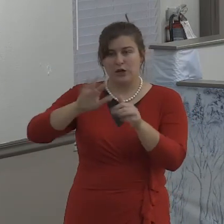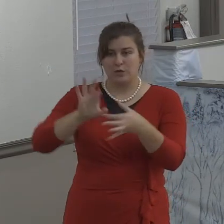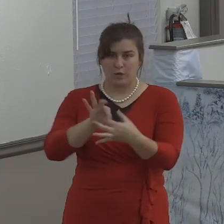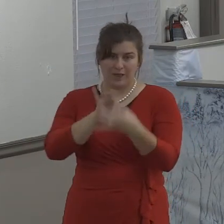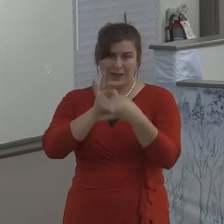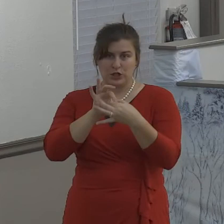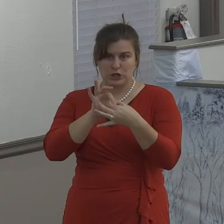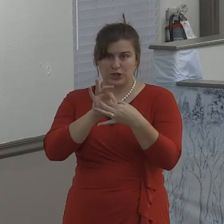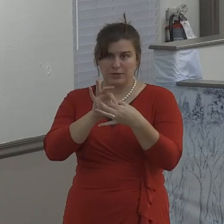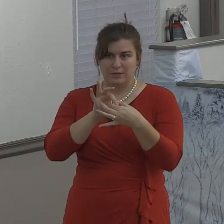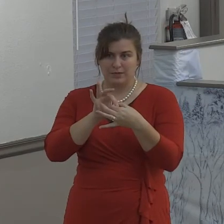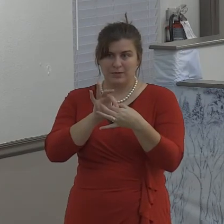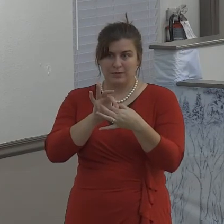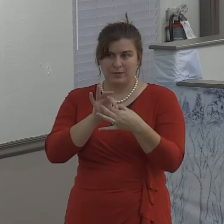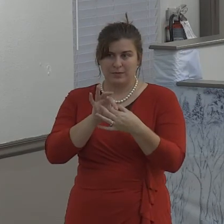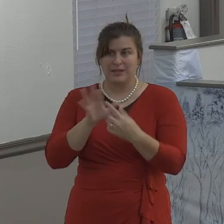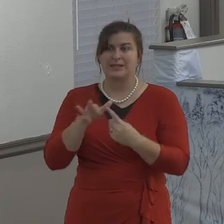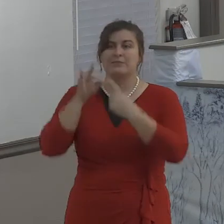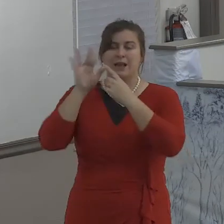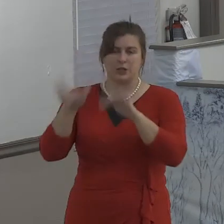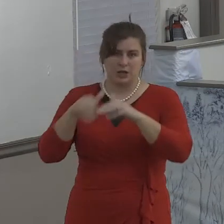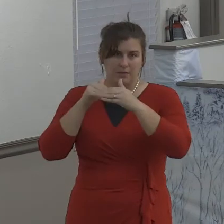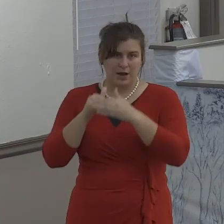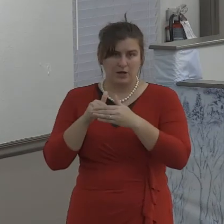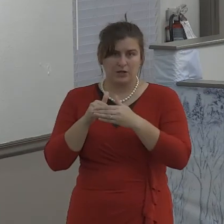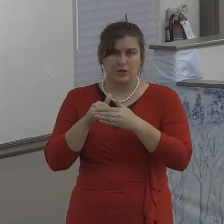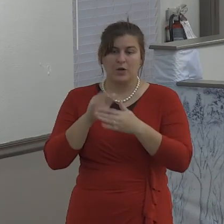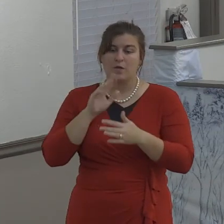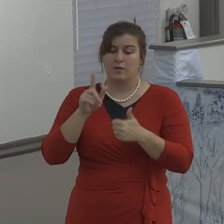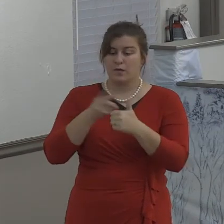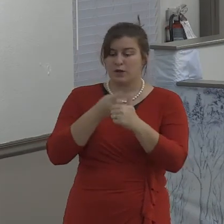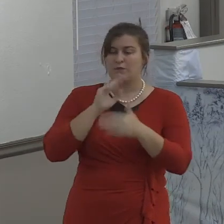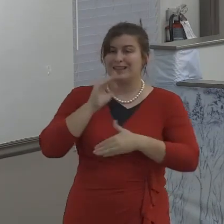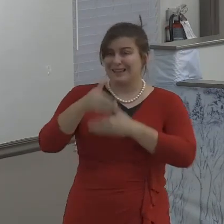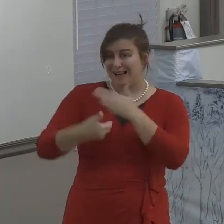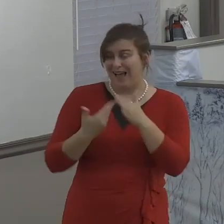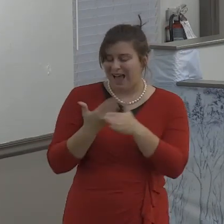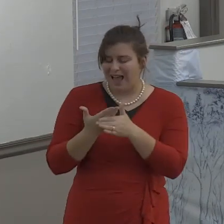takes defeating pride in my life and it takes getting over myself